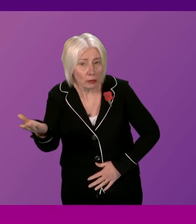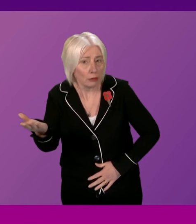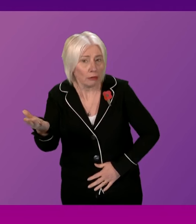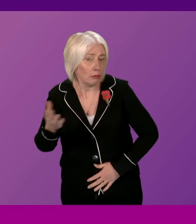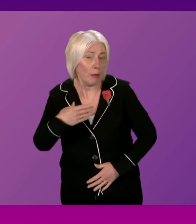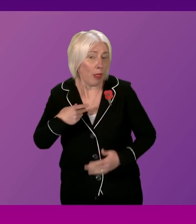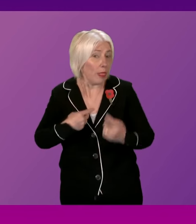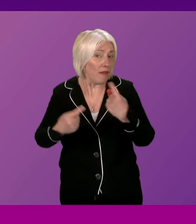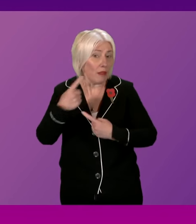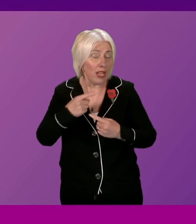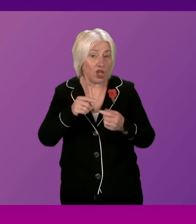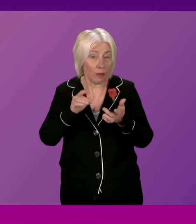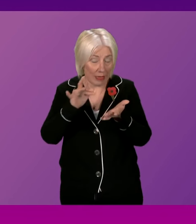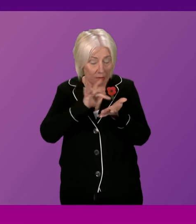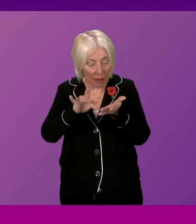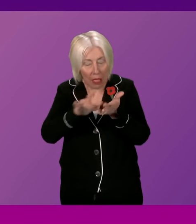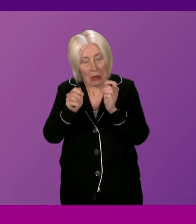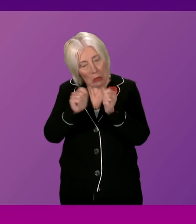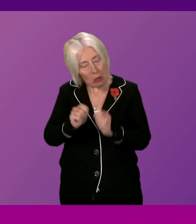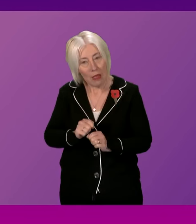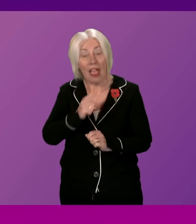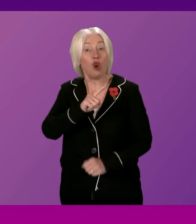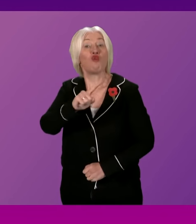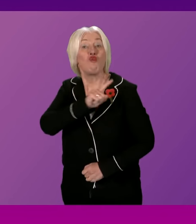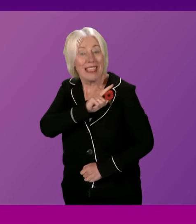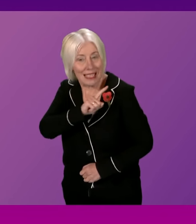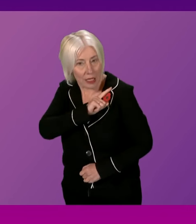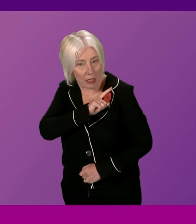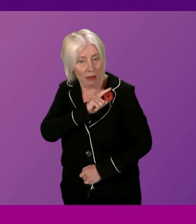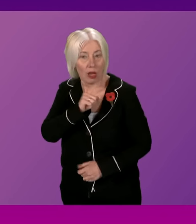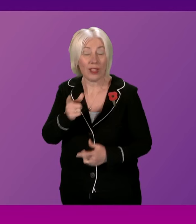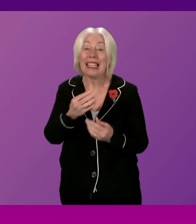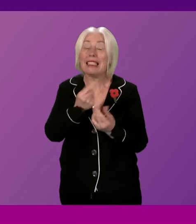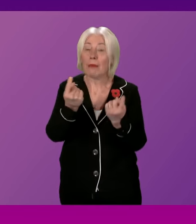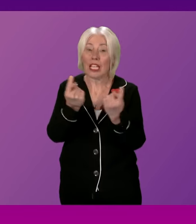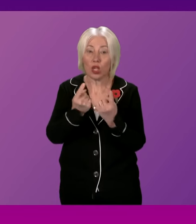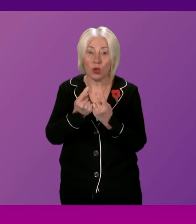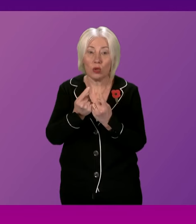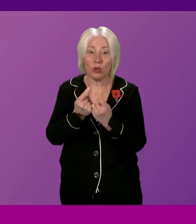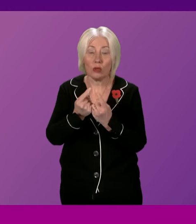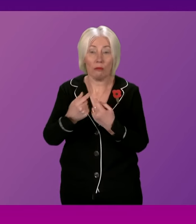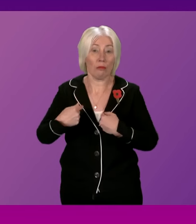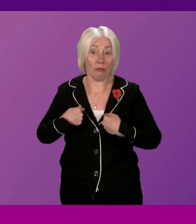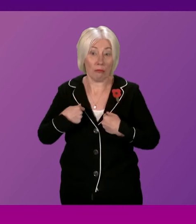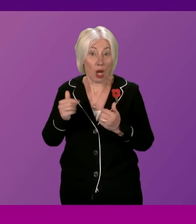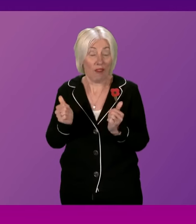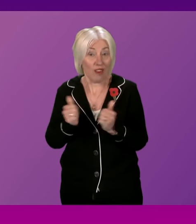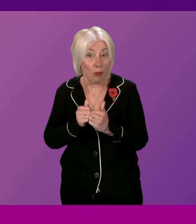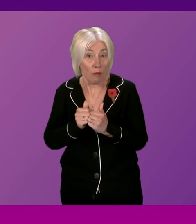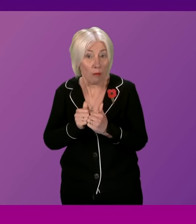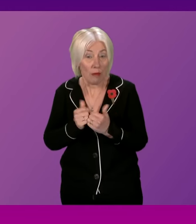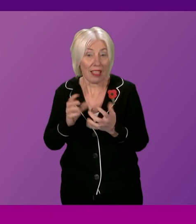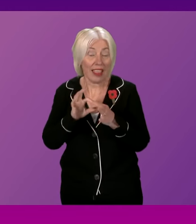that the information has been redacted? I am saying to him the reason why it has been redacted is because of issues I can confirm around